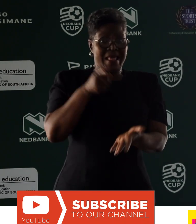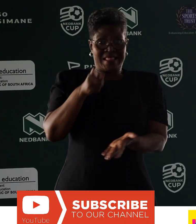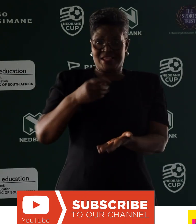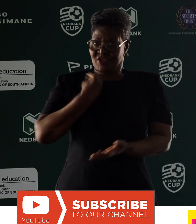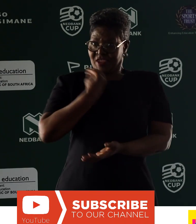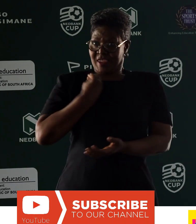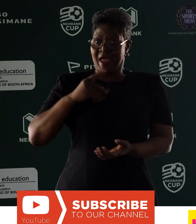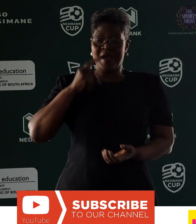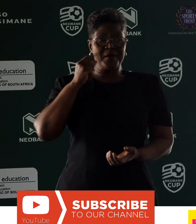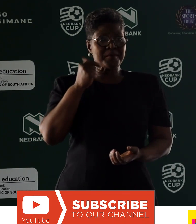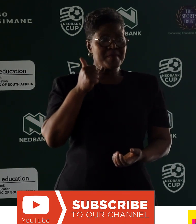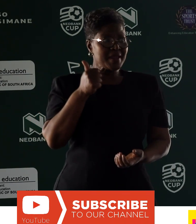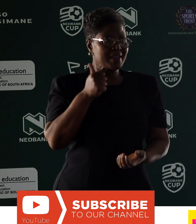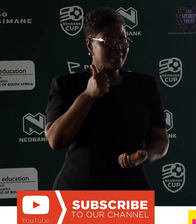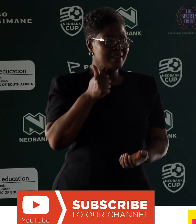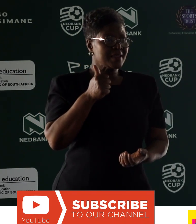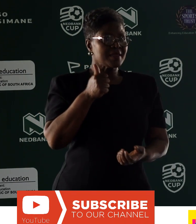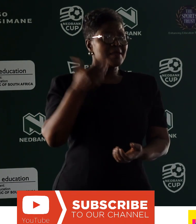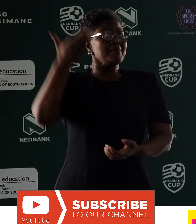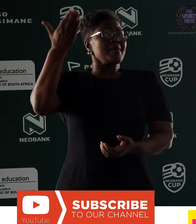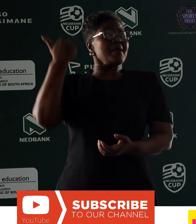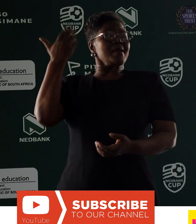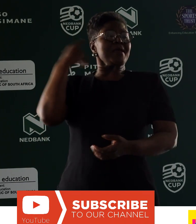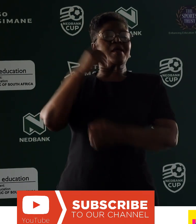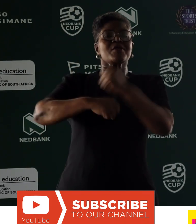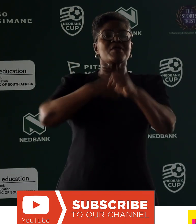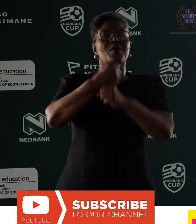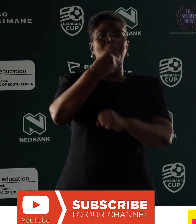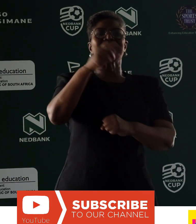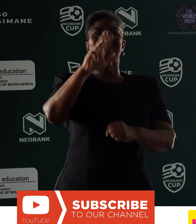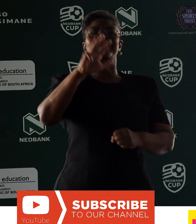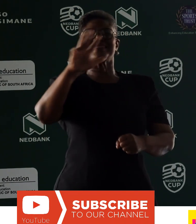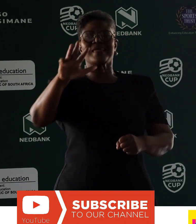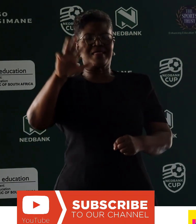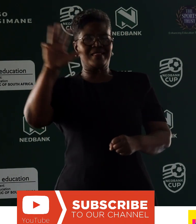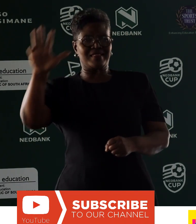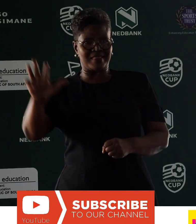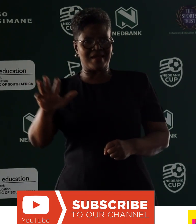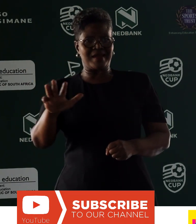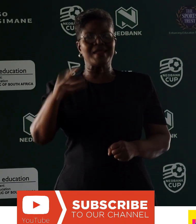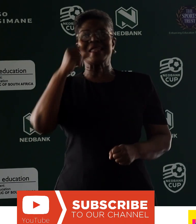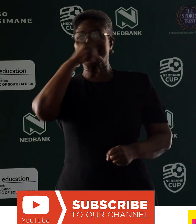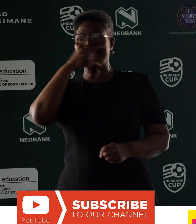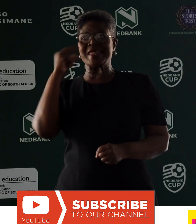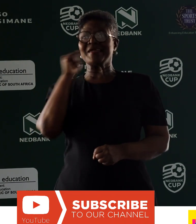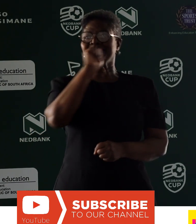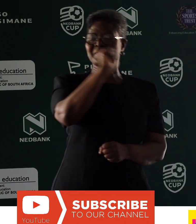see me when big in 1999, was Mr. Pizzo James Musimo.